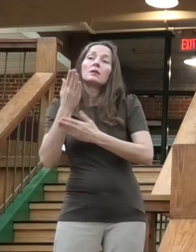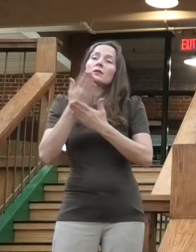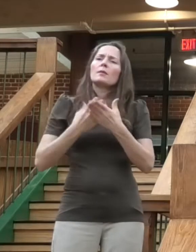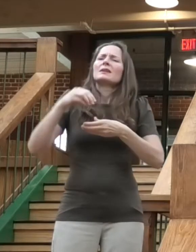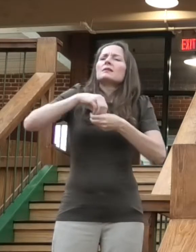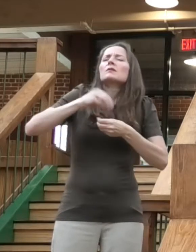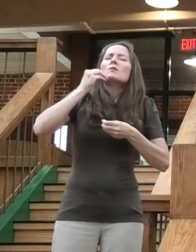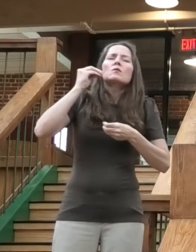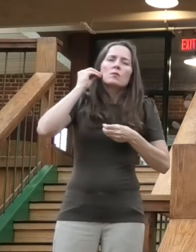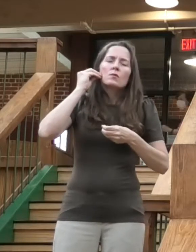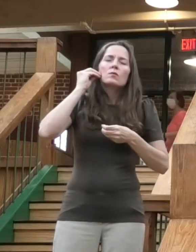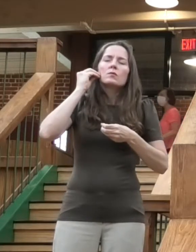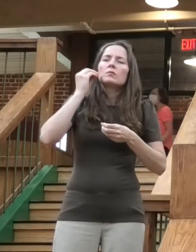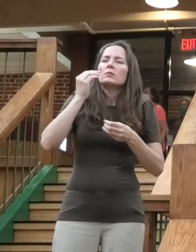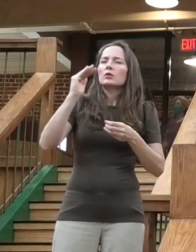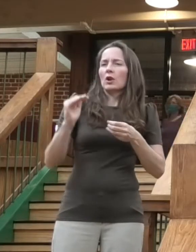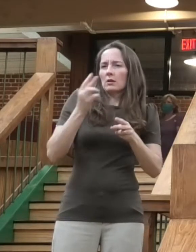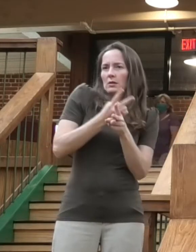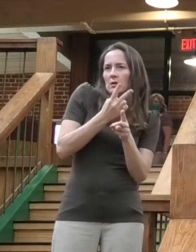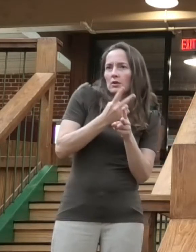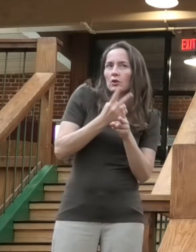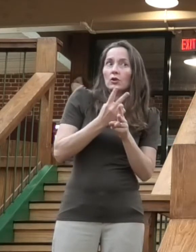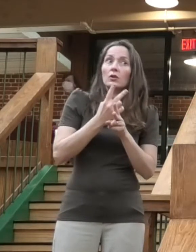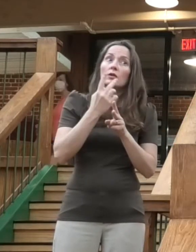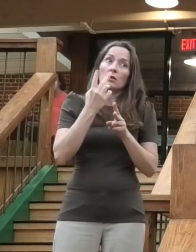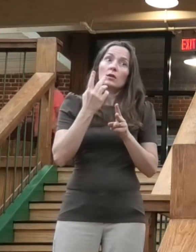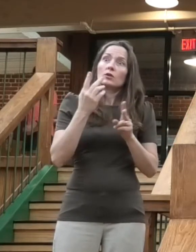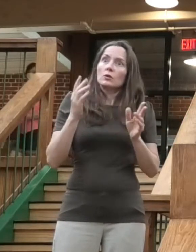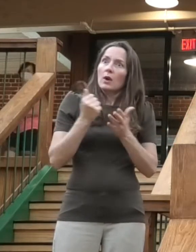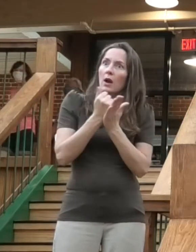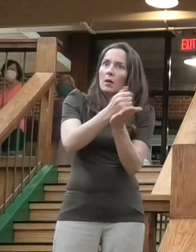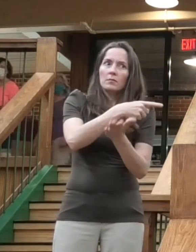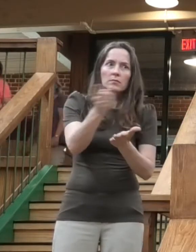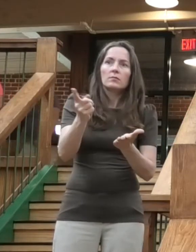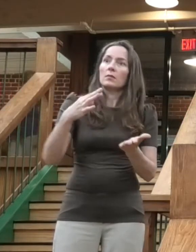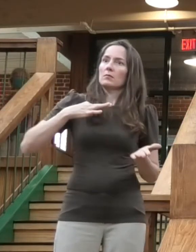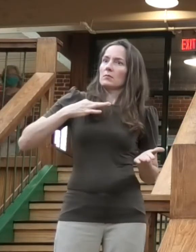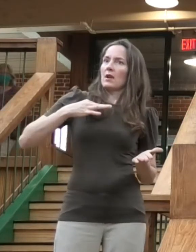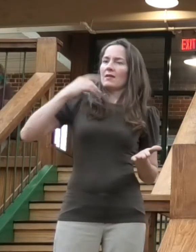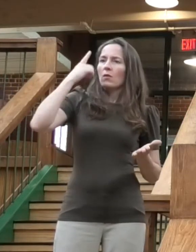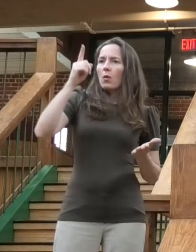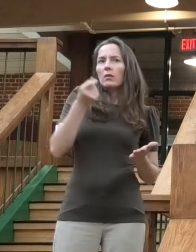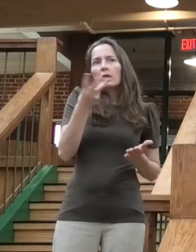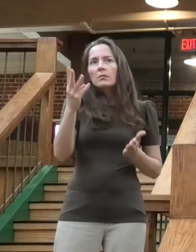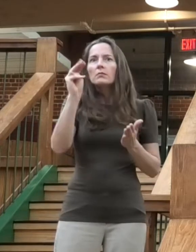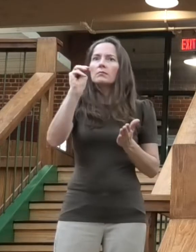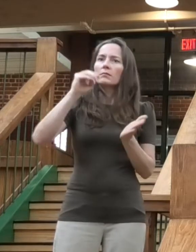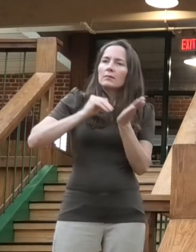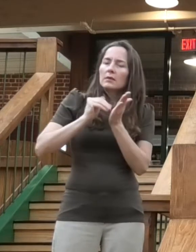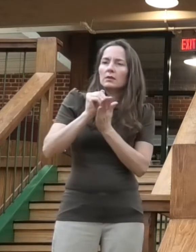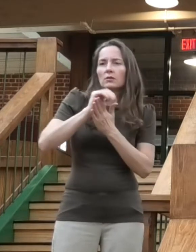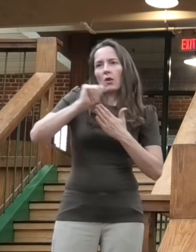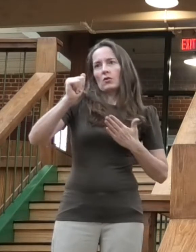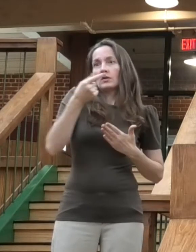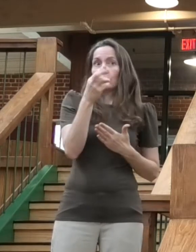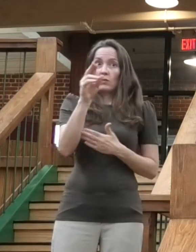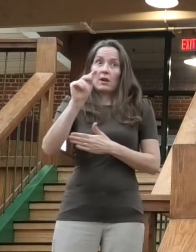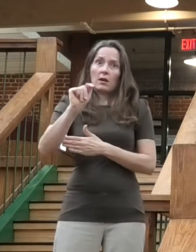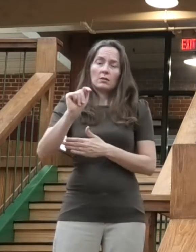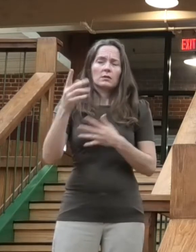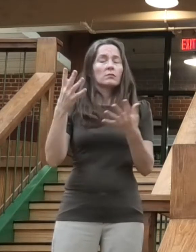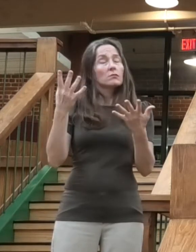a million dollars in grants. This is an important sector that is critical to supporting our